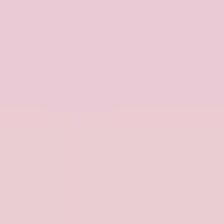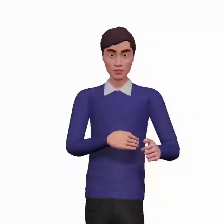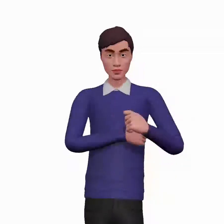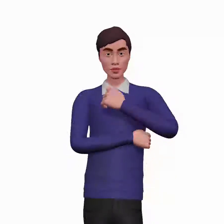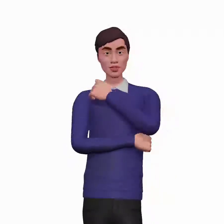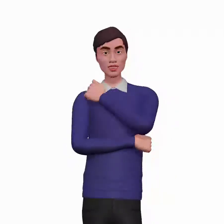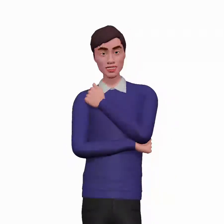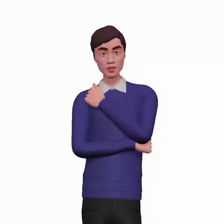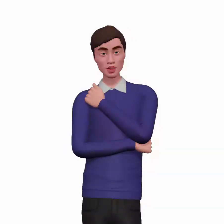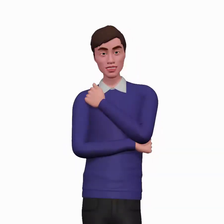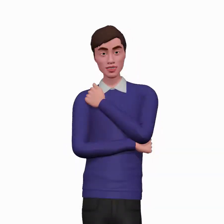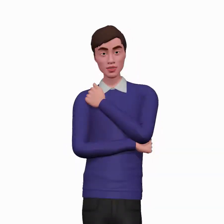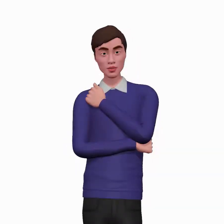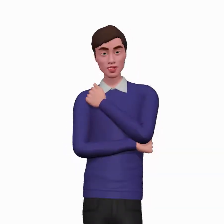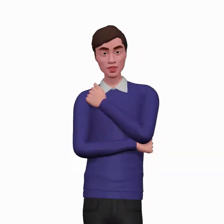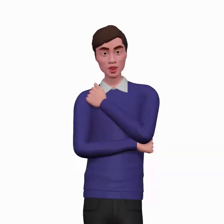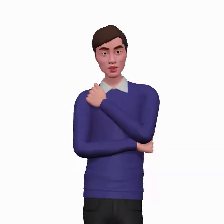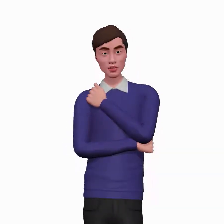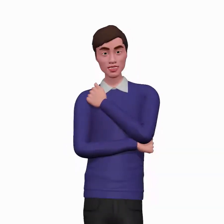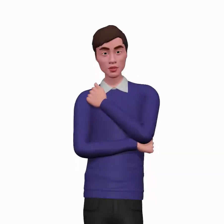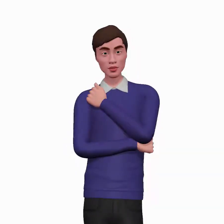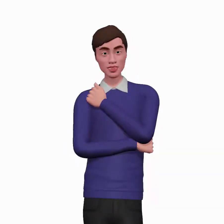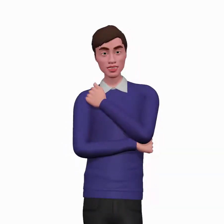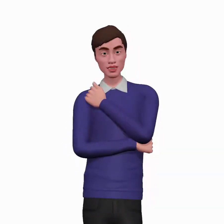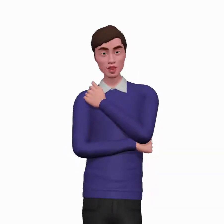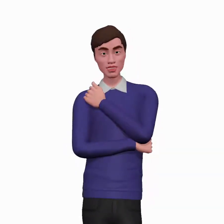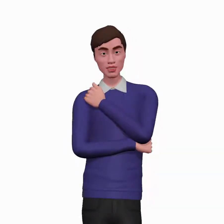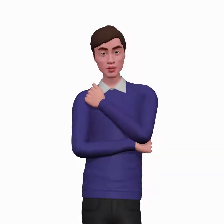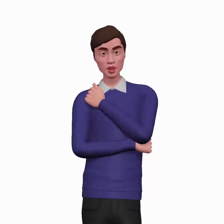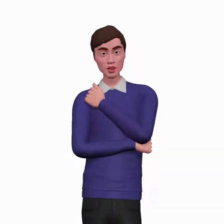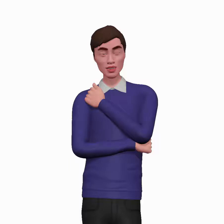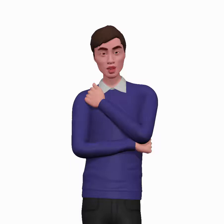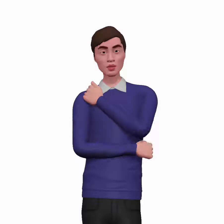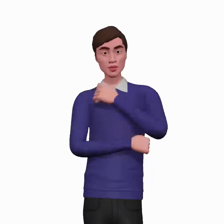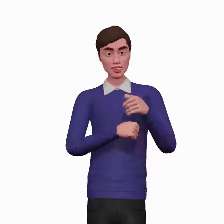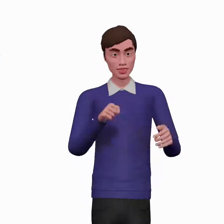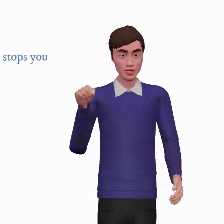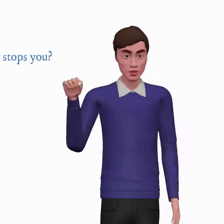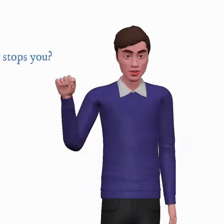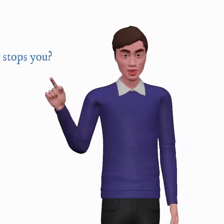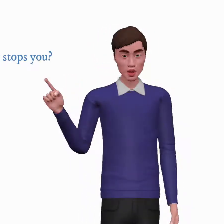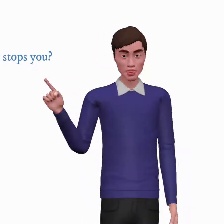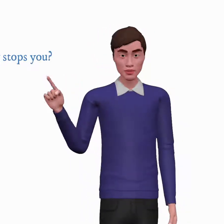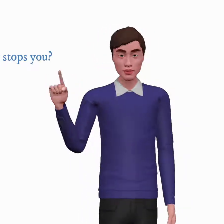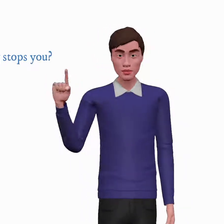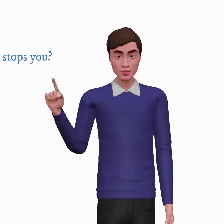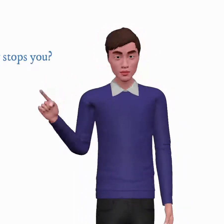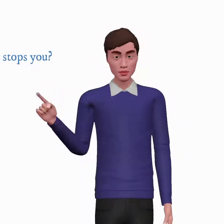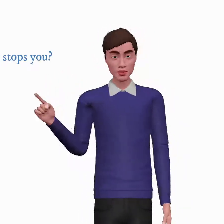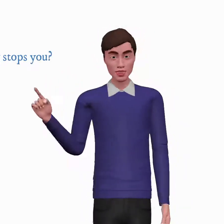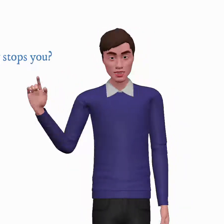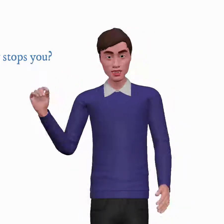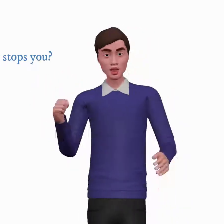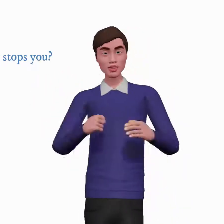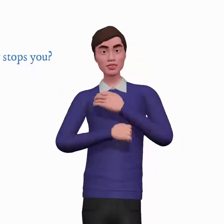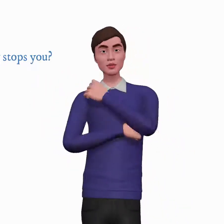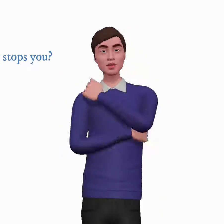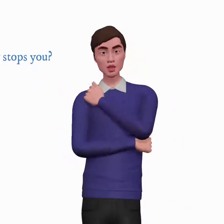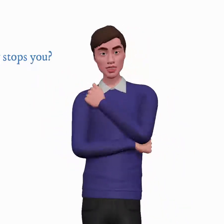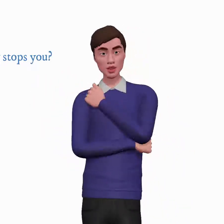Along with that detail, it is important to ask about following questions relating to dyspnea. How far can you walk before your